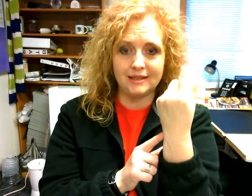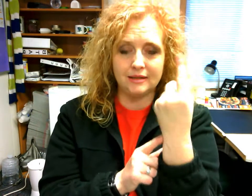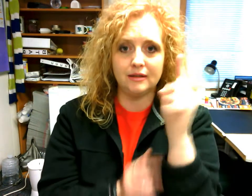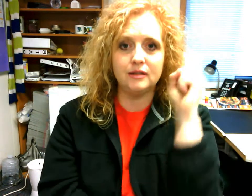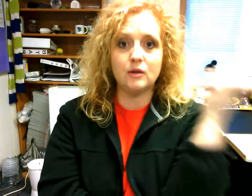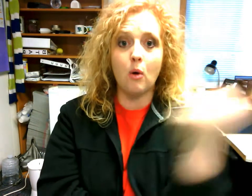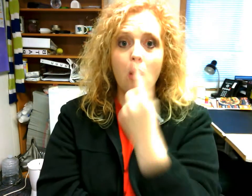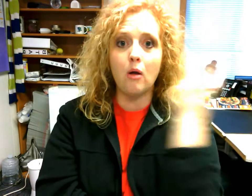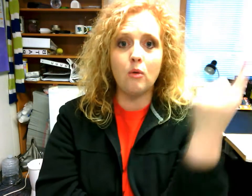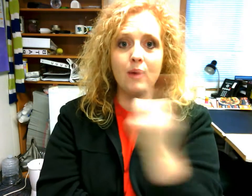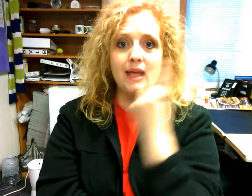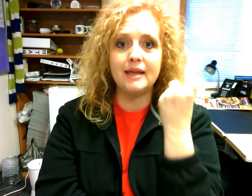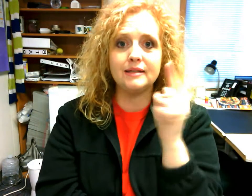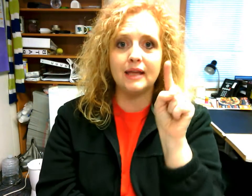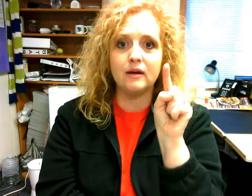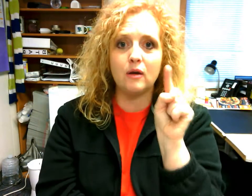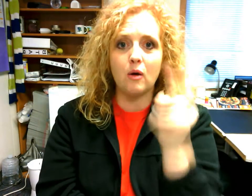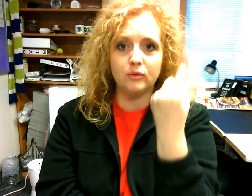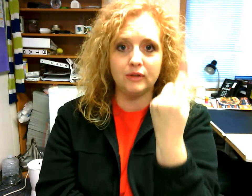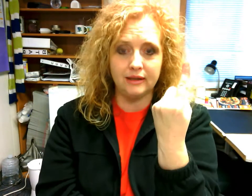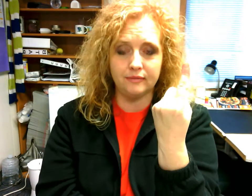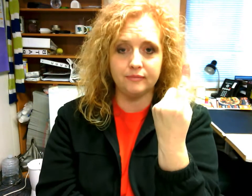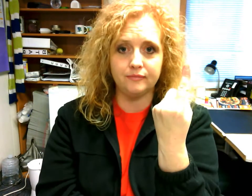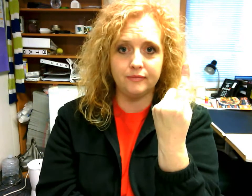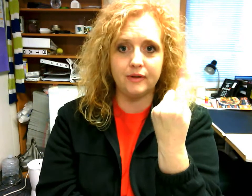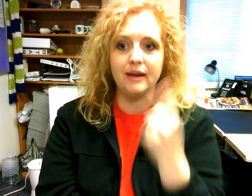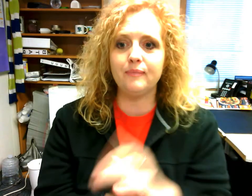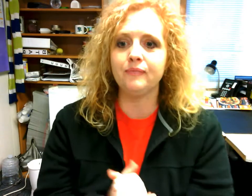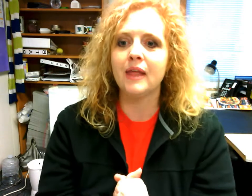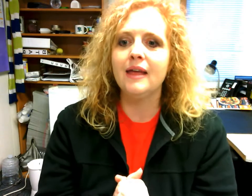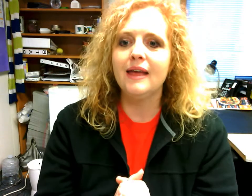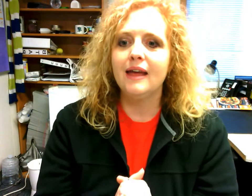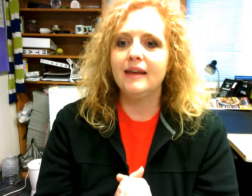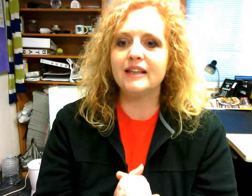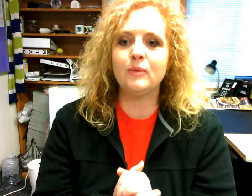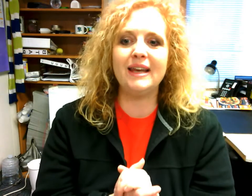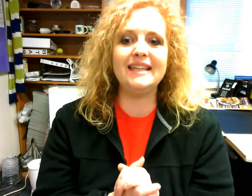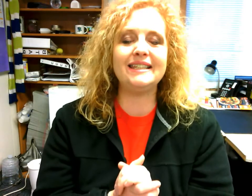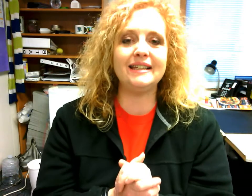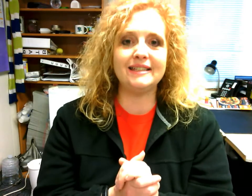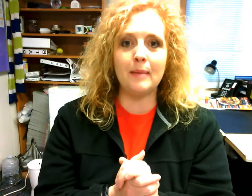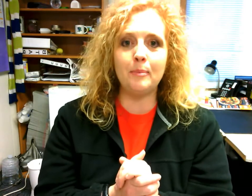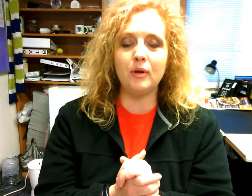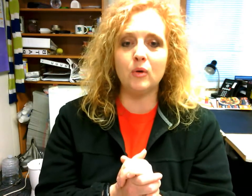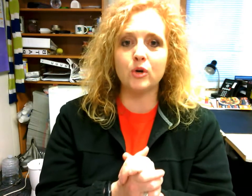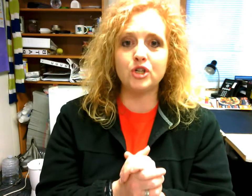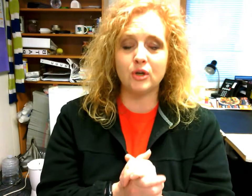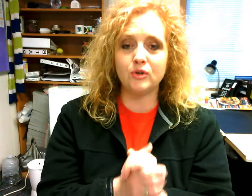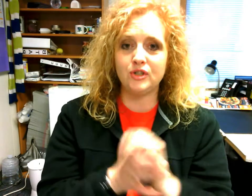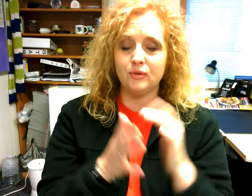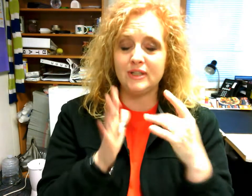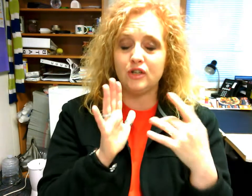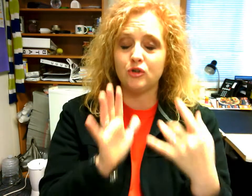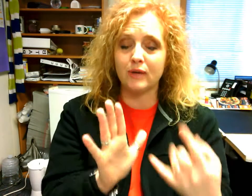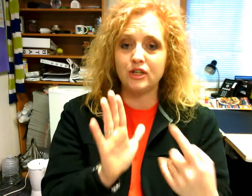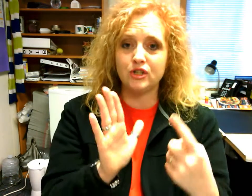so always and only all right next one is example or show to it's a directional